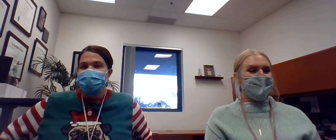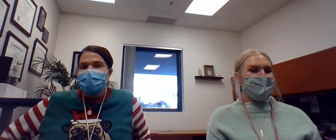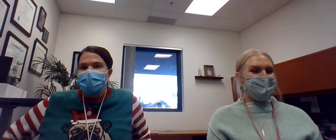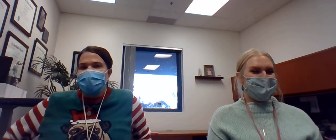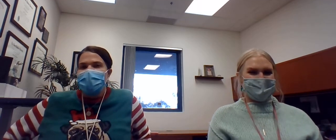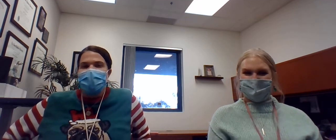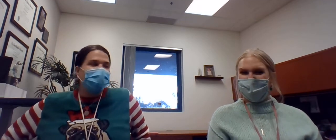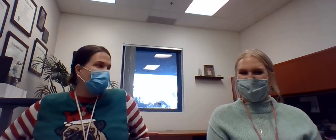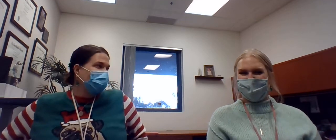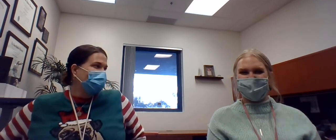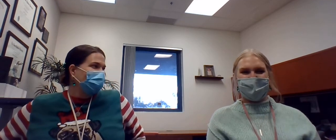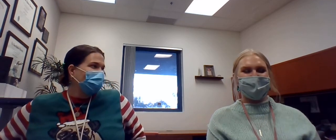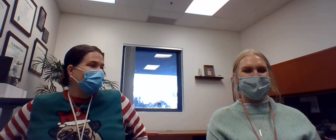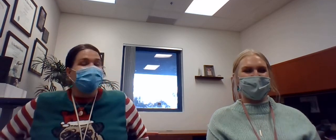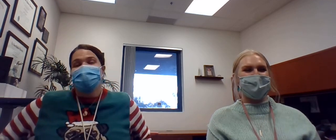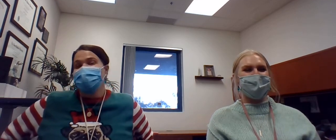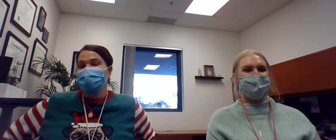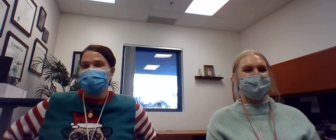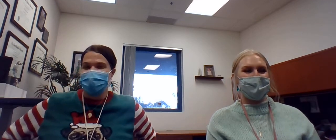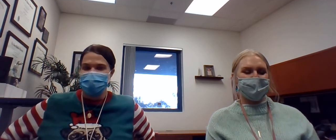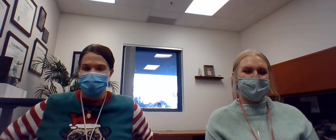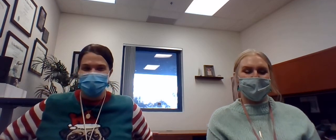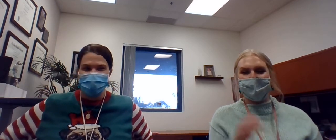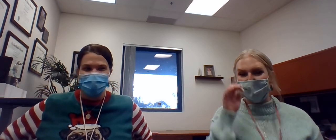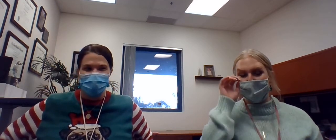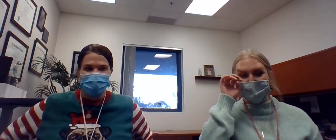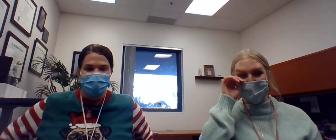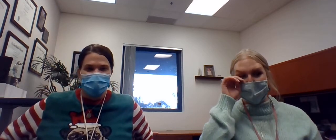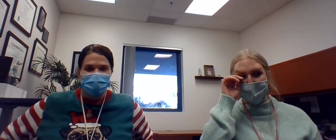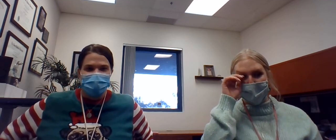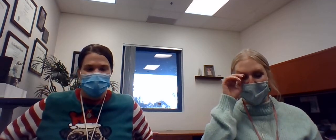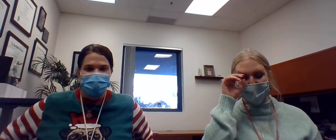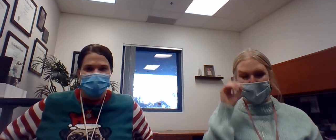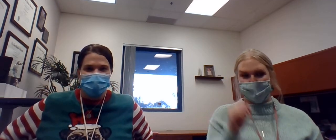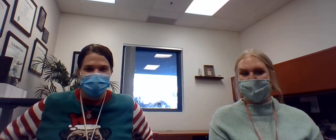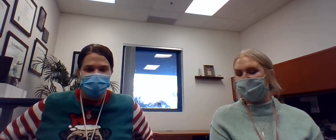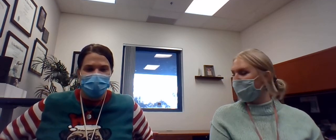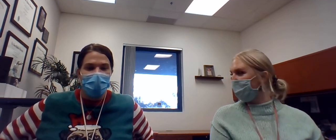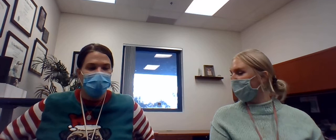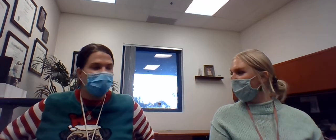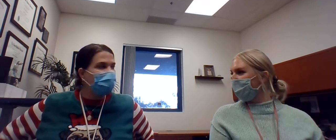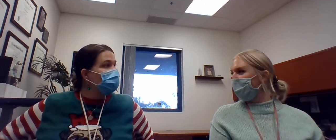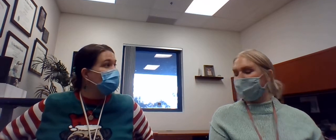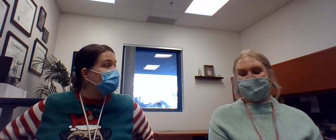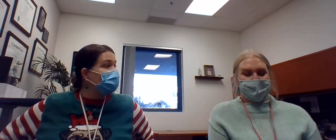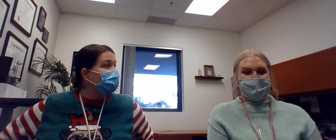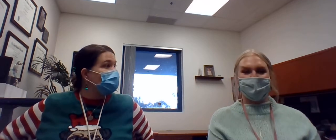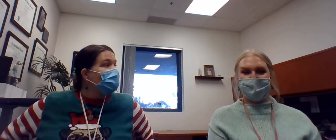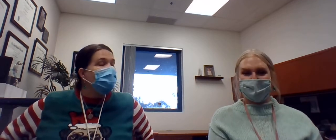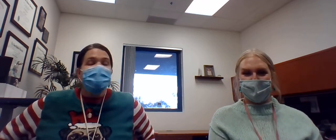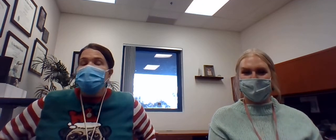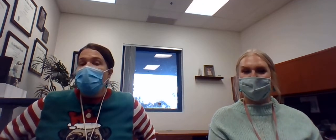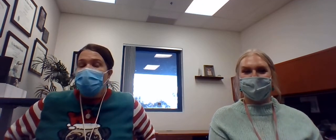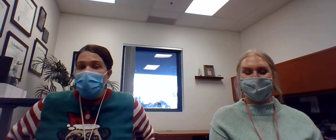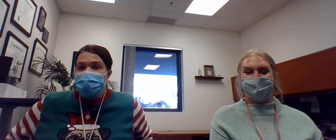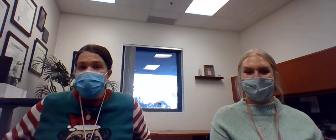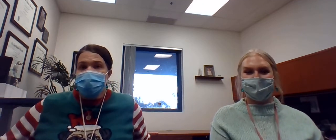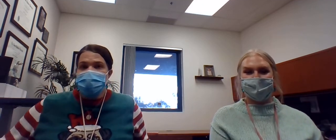Cracker and Poteen Bistro Box, or an Incrustable PB&J Sandwich. All great choices. Love them all. Okay, so